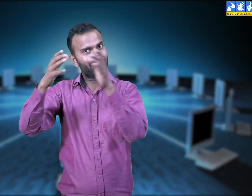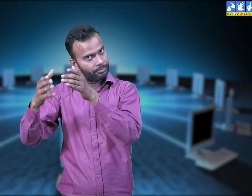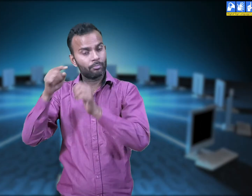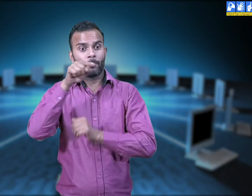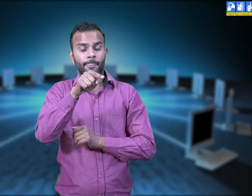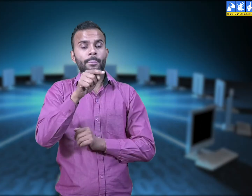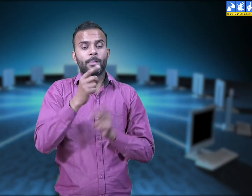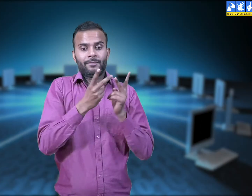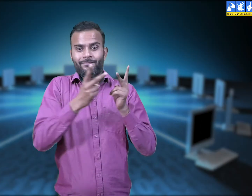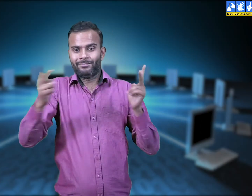one by one.